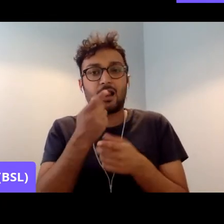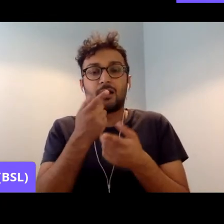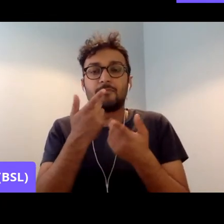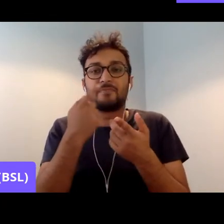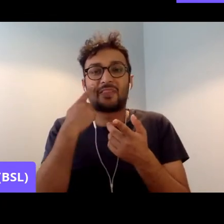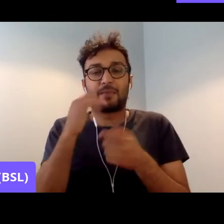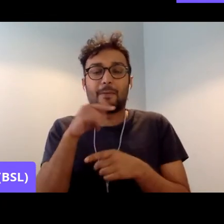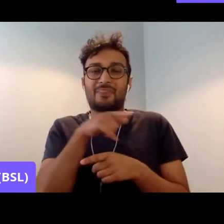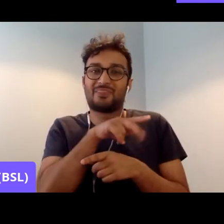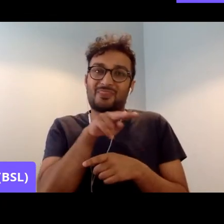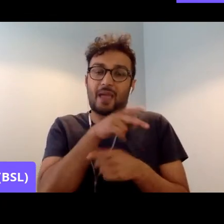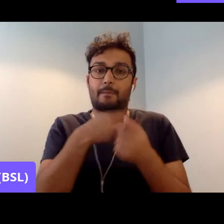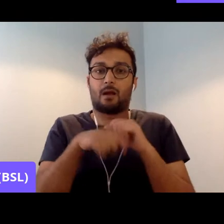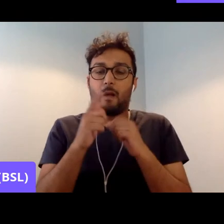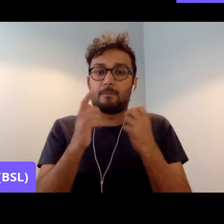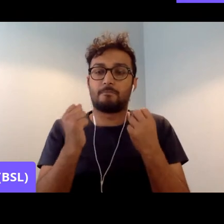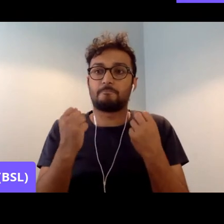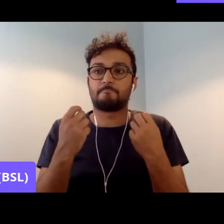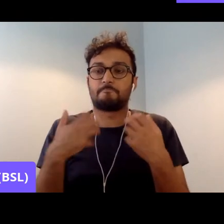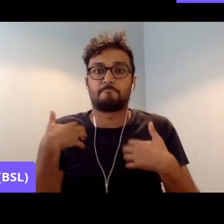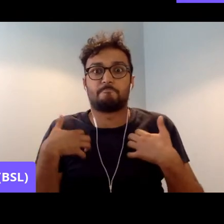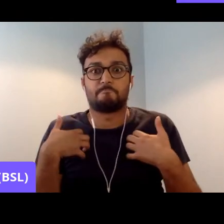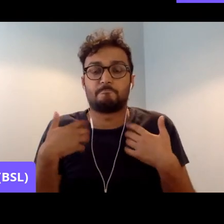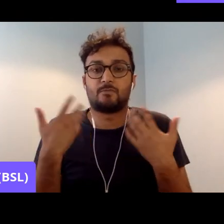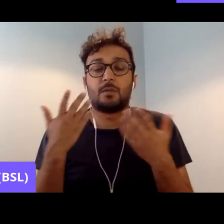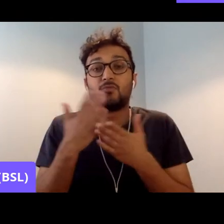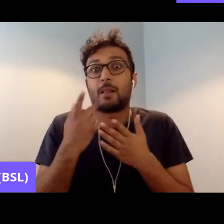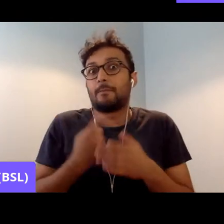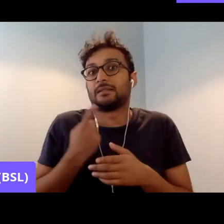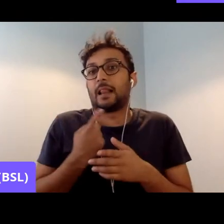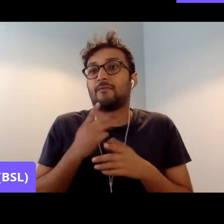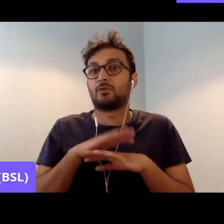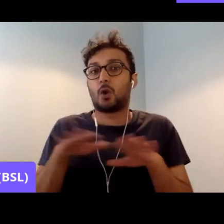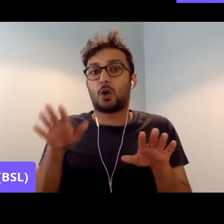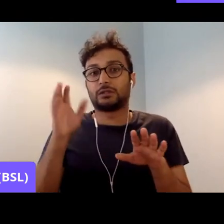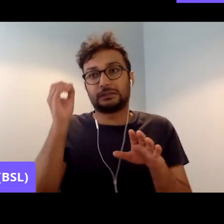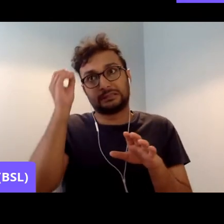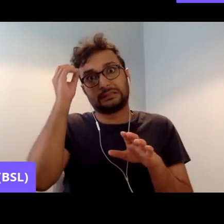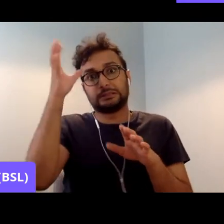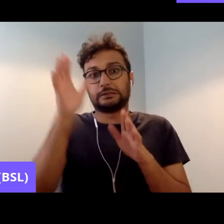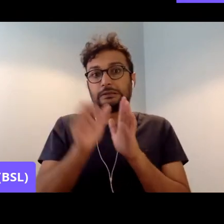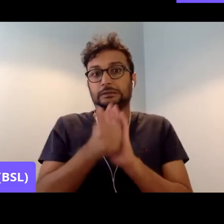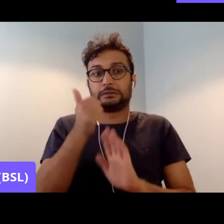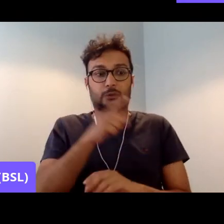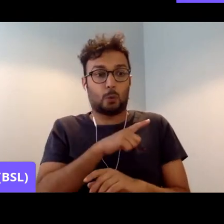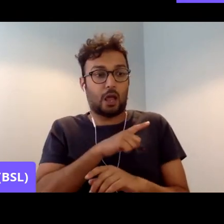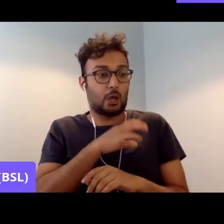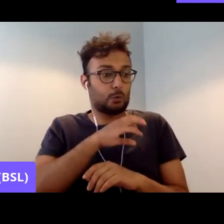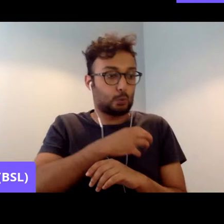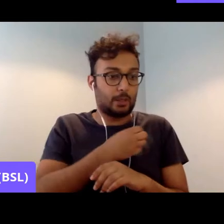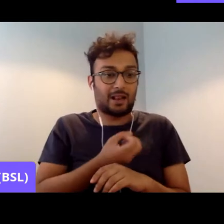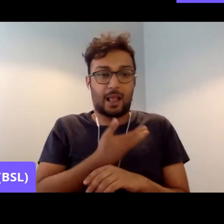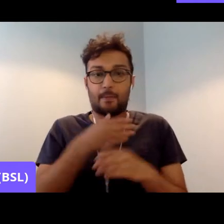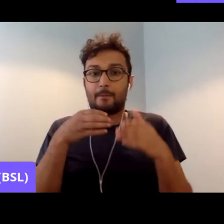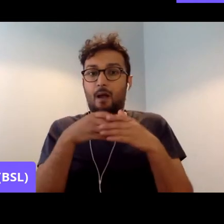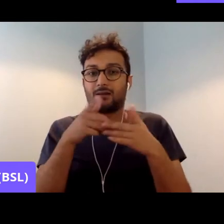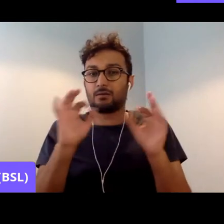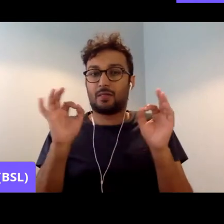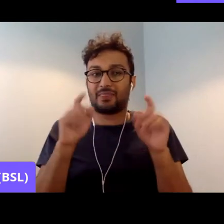I'm really not equipped to really look at why the trade unions and Labour Party have had no organised presence.